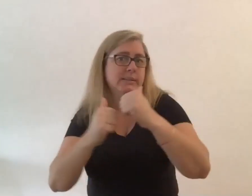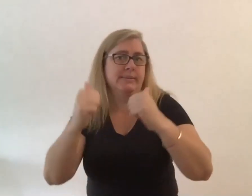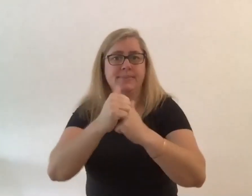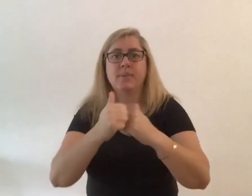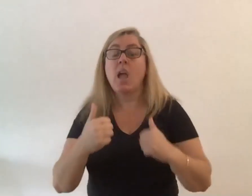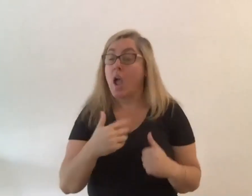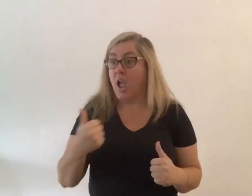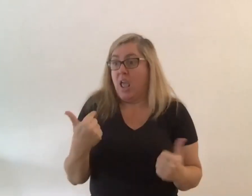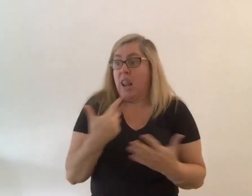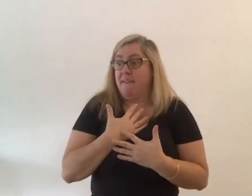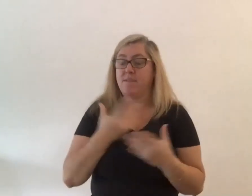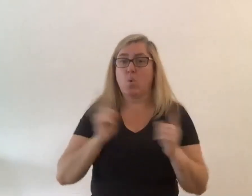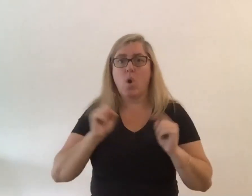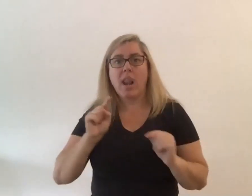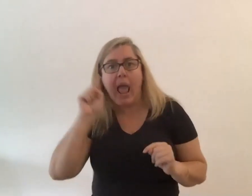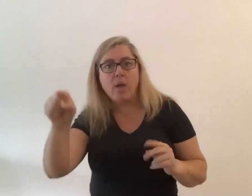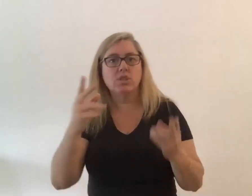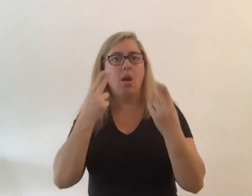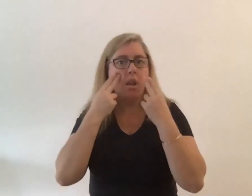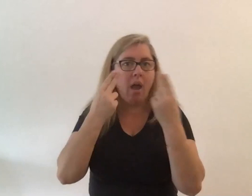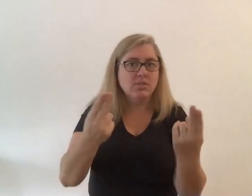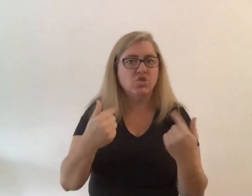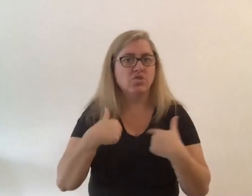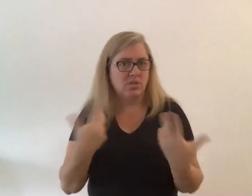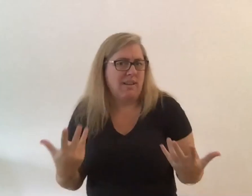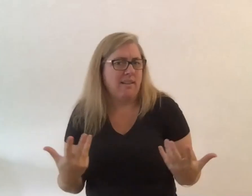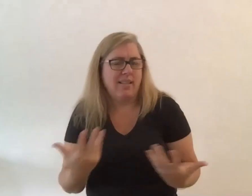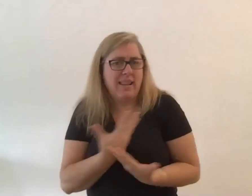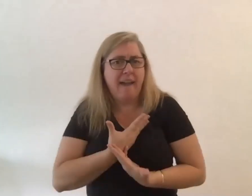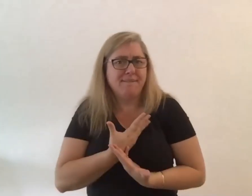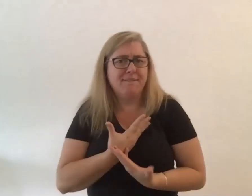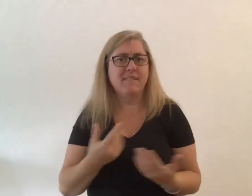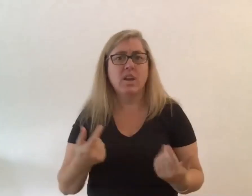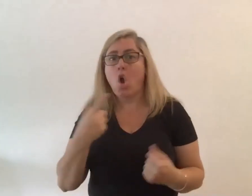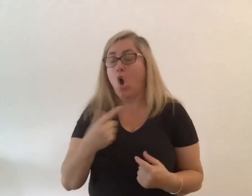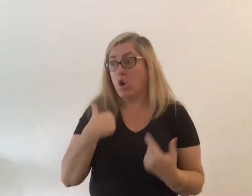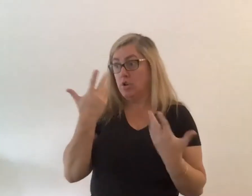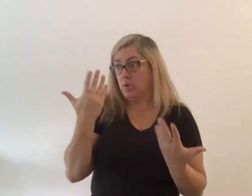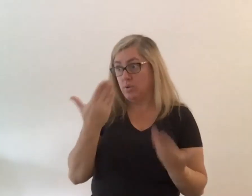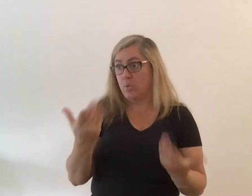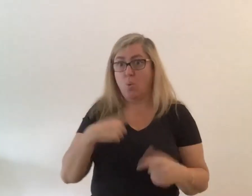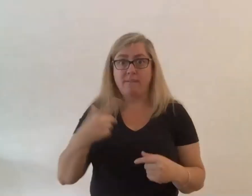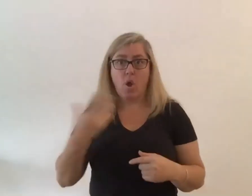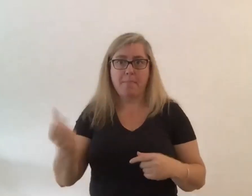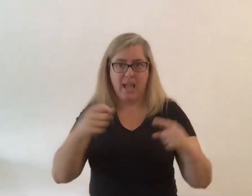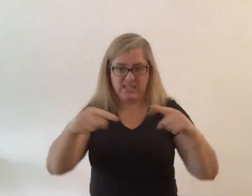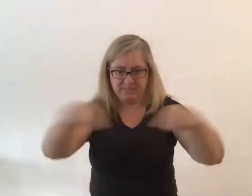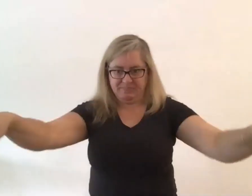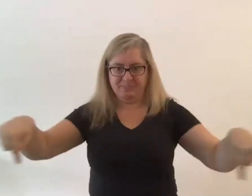being in natural spaces and i don't know why we have to sit at square tables in square rooms